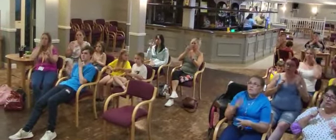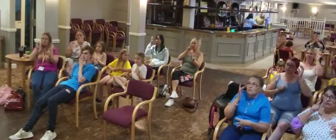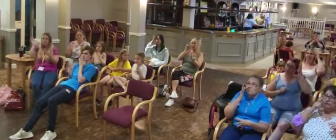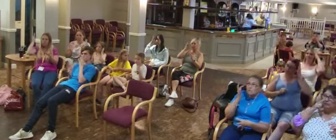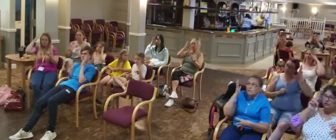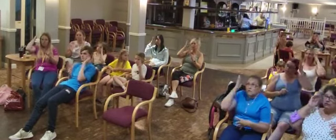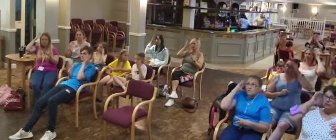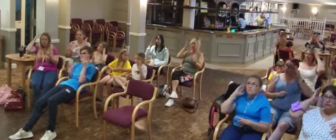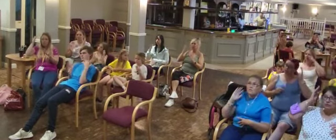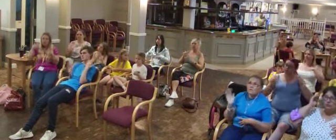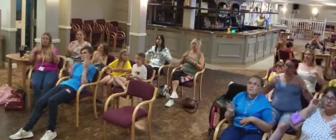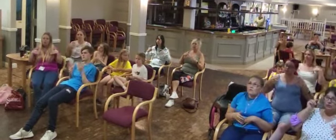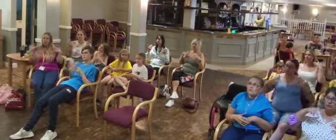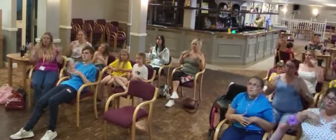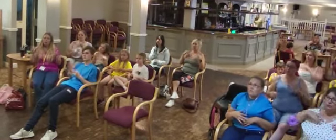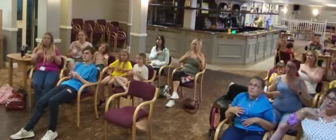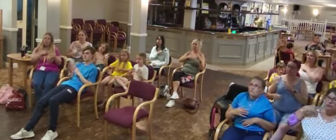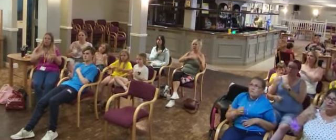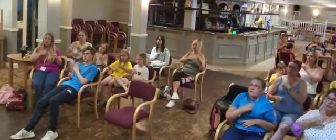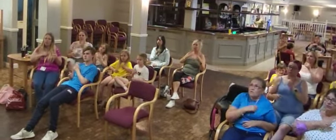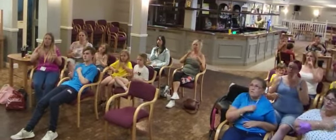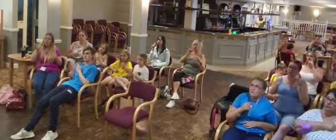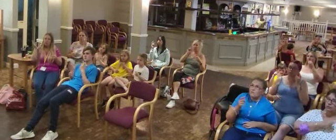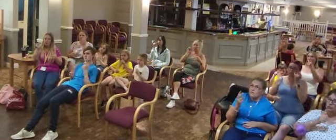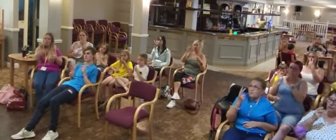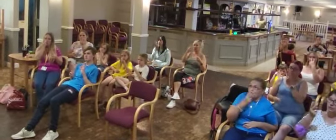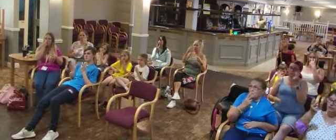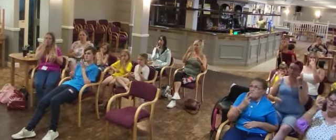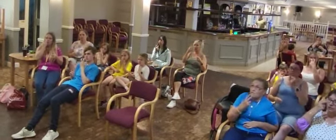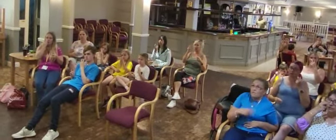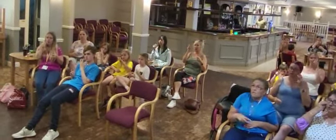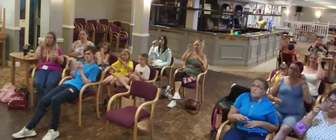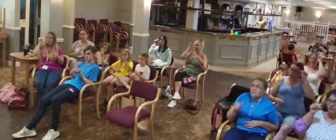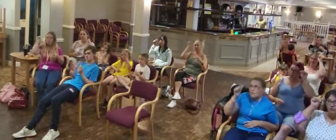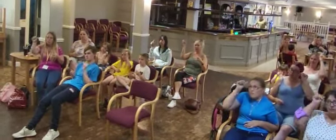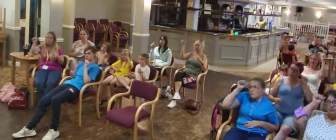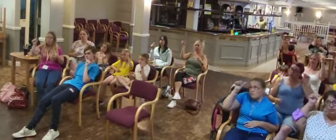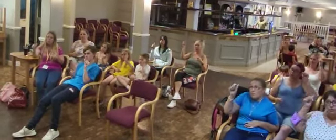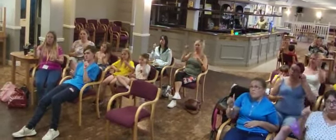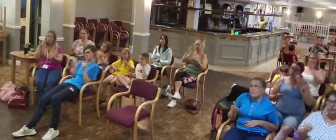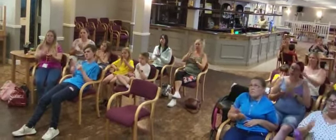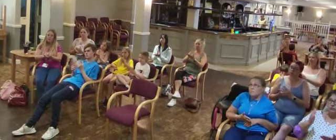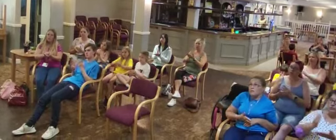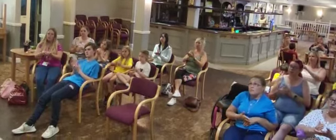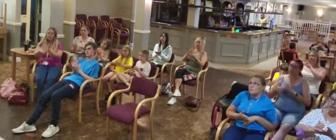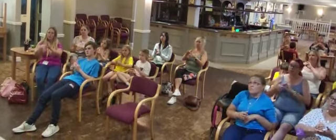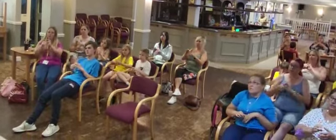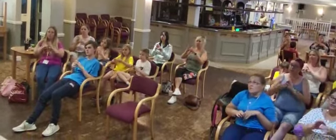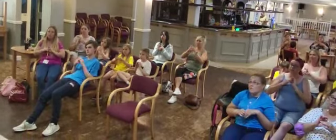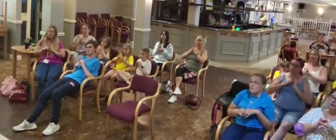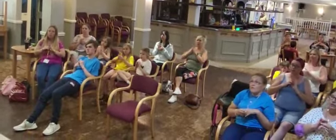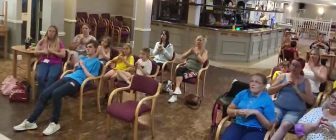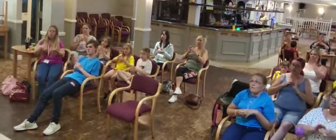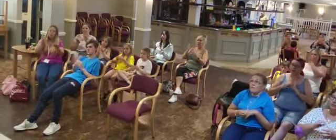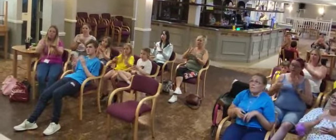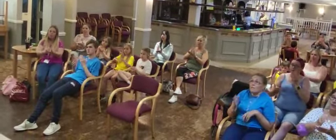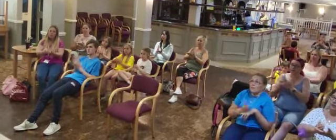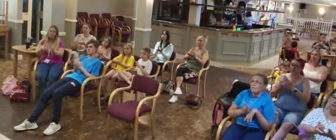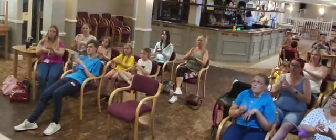I felt it was just a show I knew we'd bound to be together Bound to